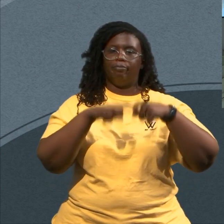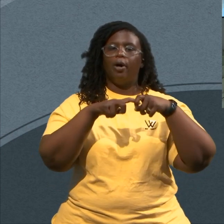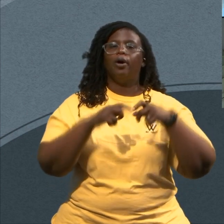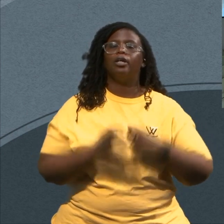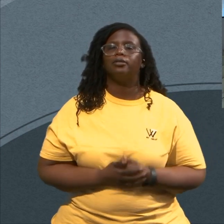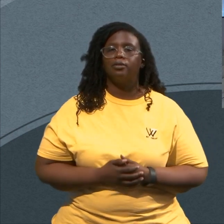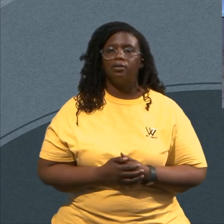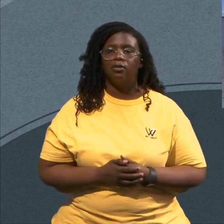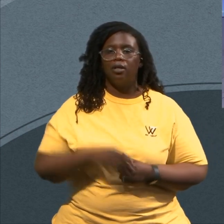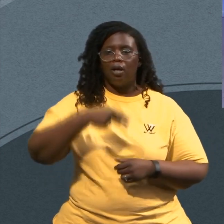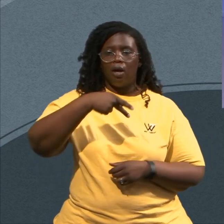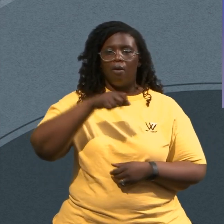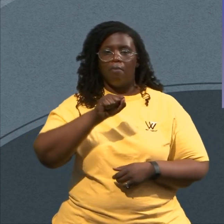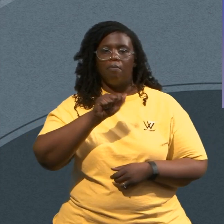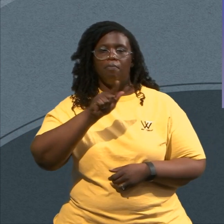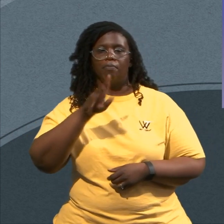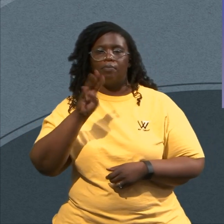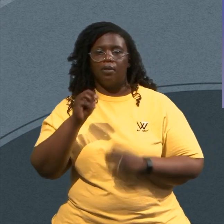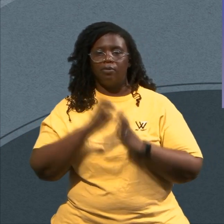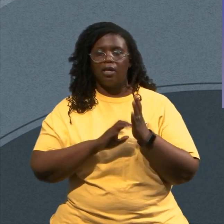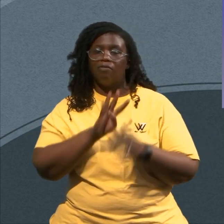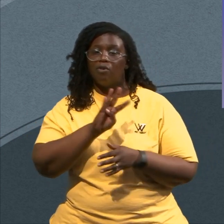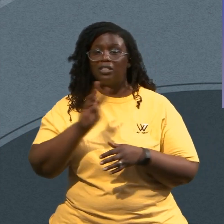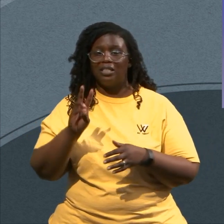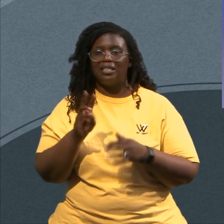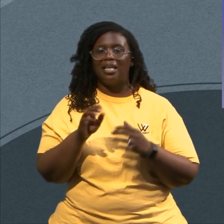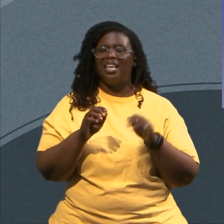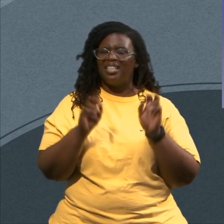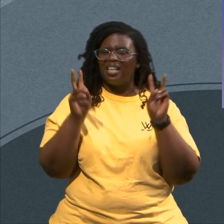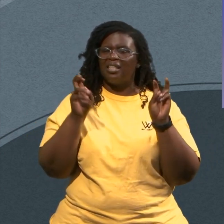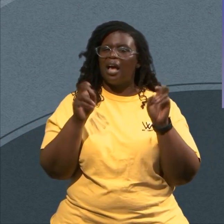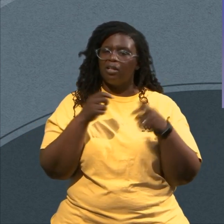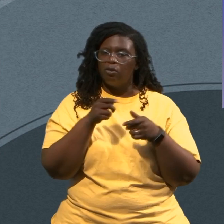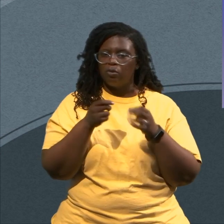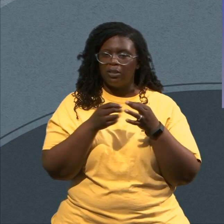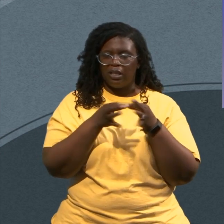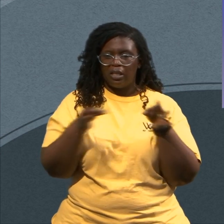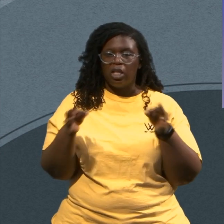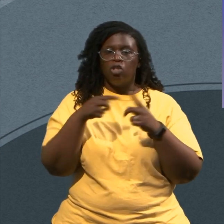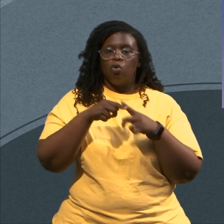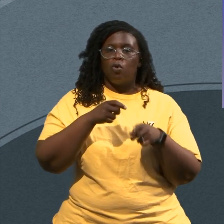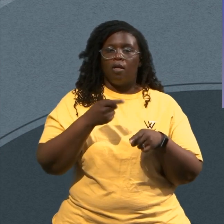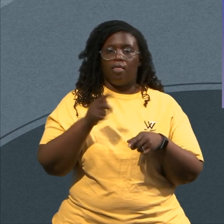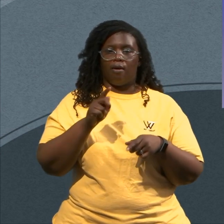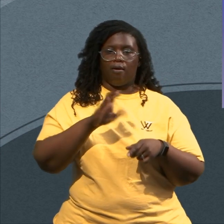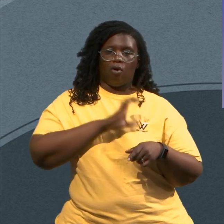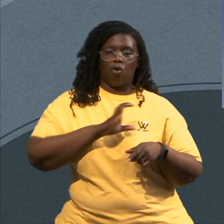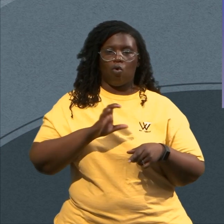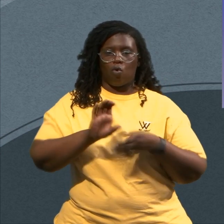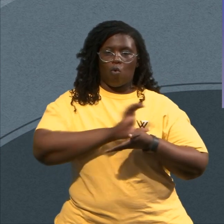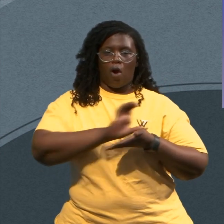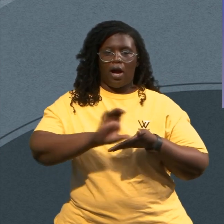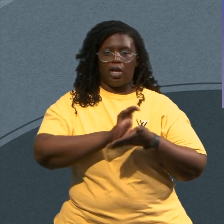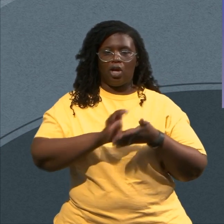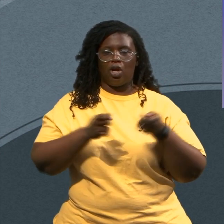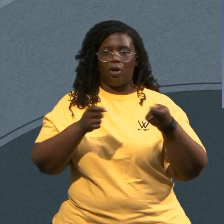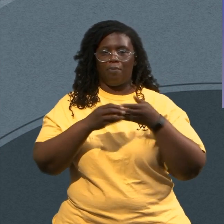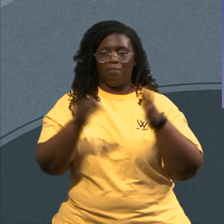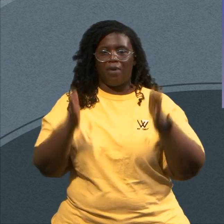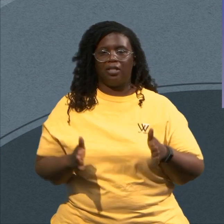says to the choir master And we see this reference Of selah As it relates And this is why Most of selah Is in the book